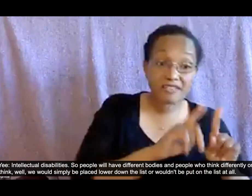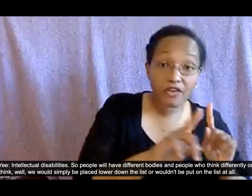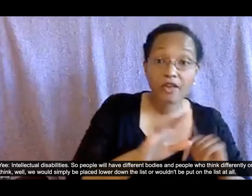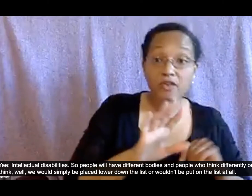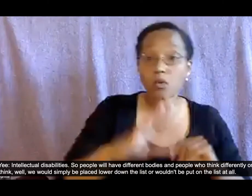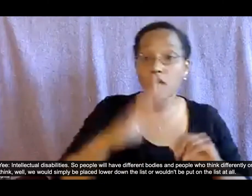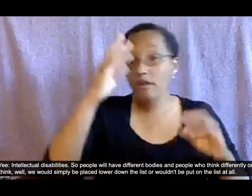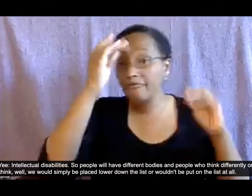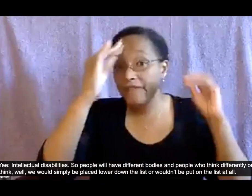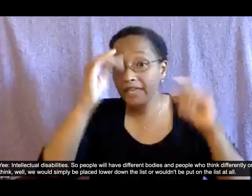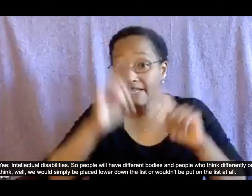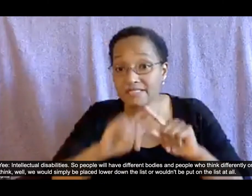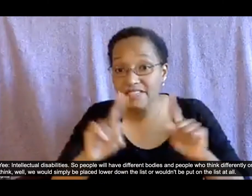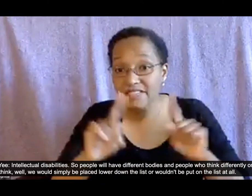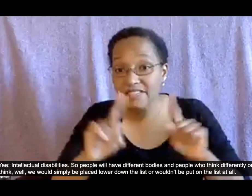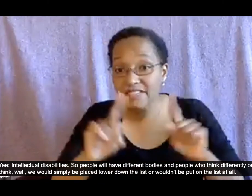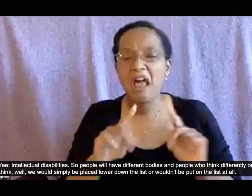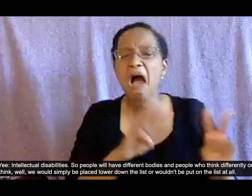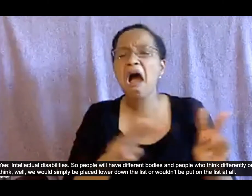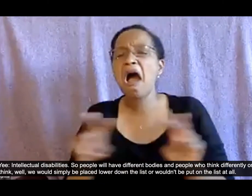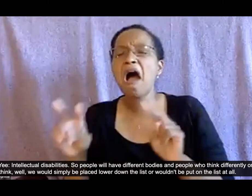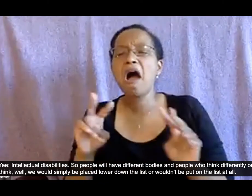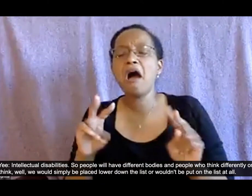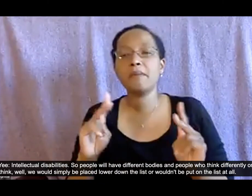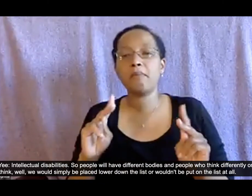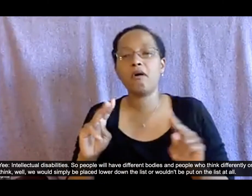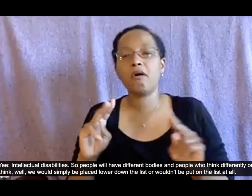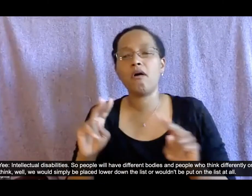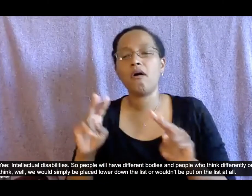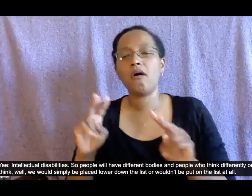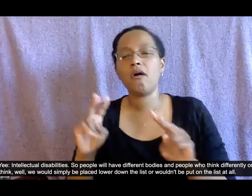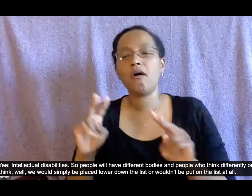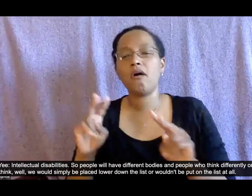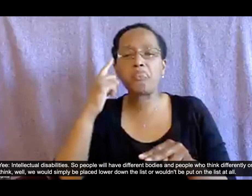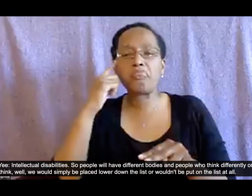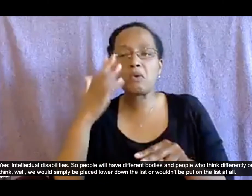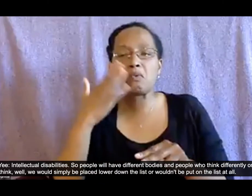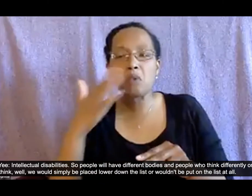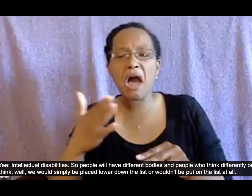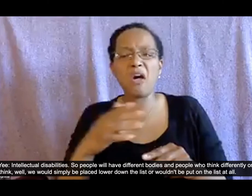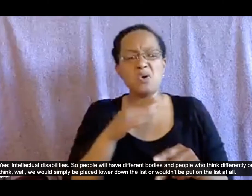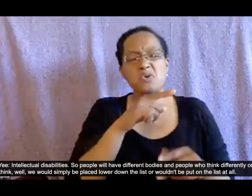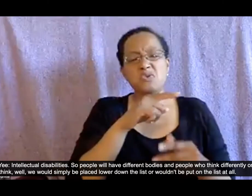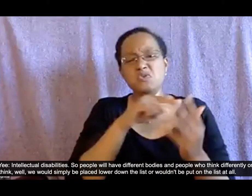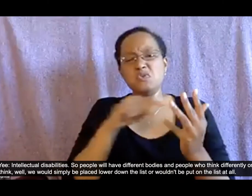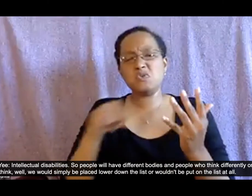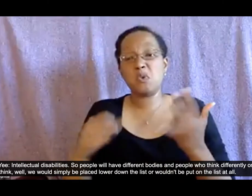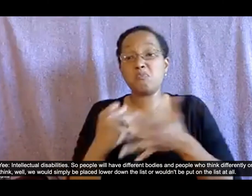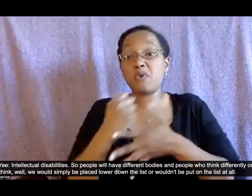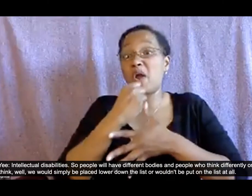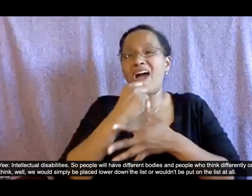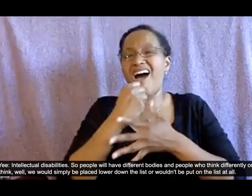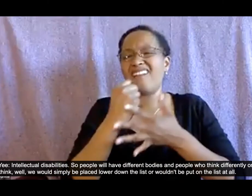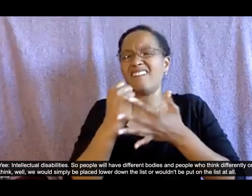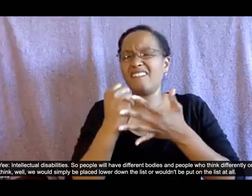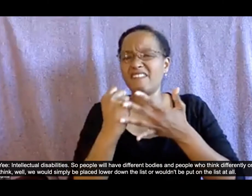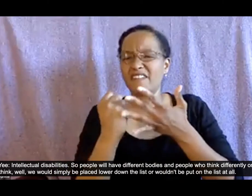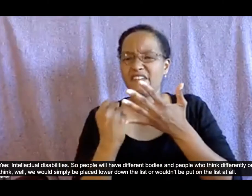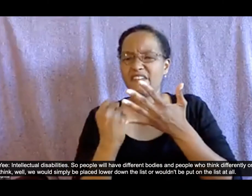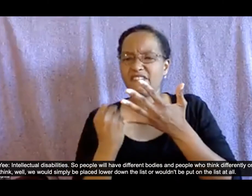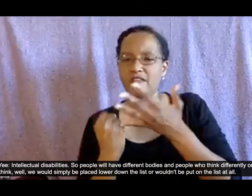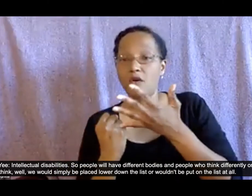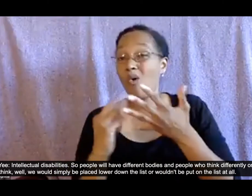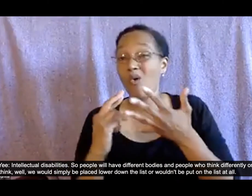or who considered not to think well um would would simply be placed lower down the list or wouldn't be put on the list at all